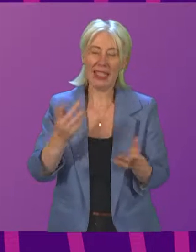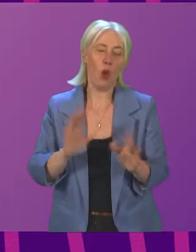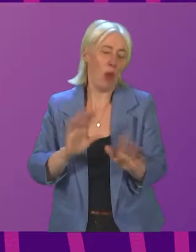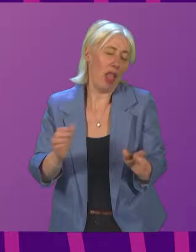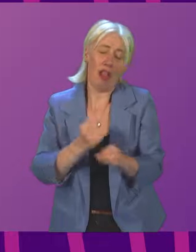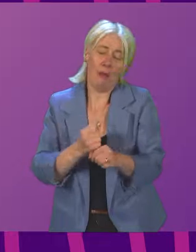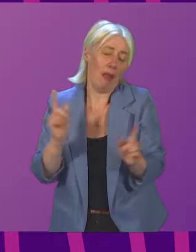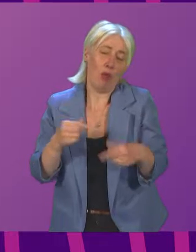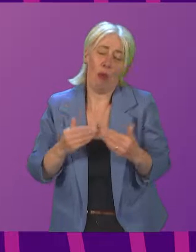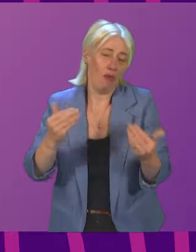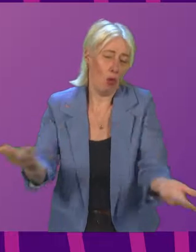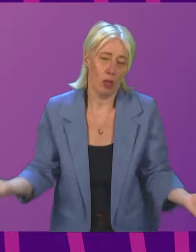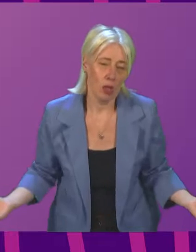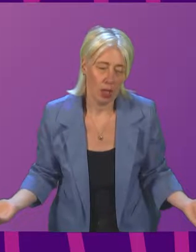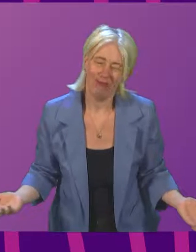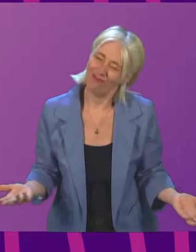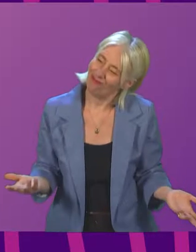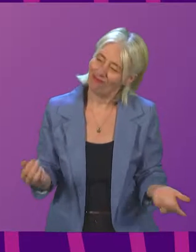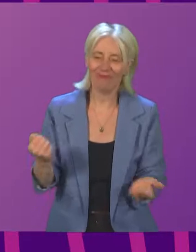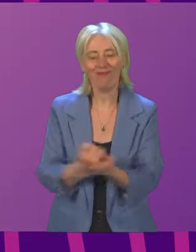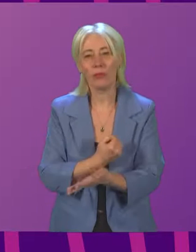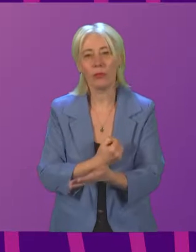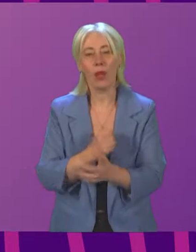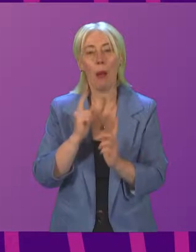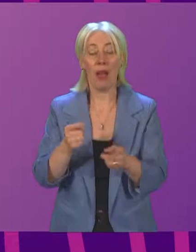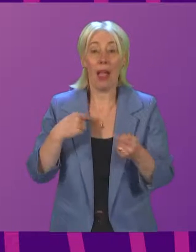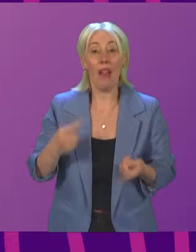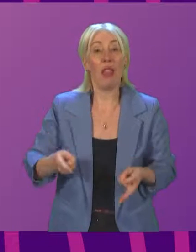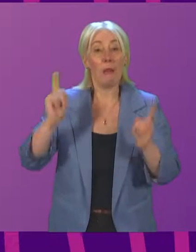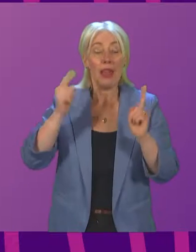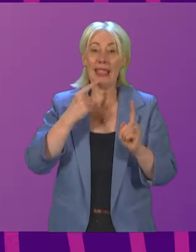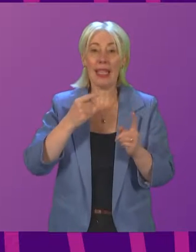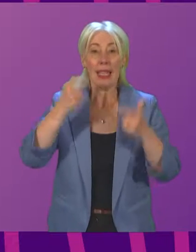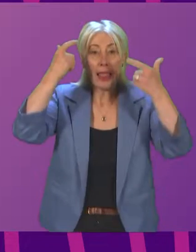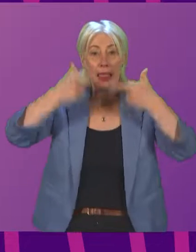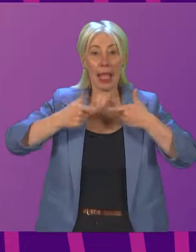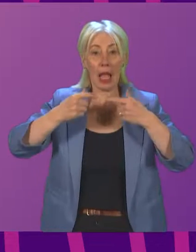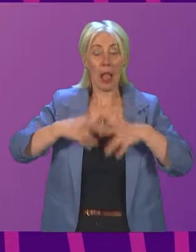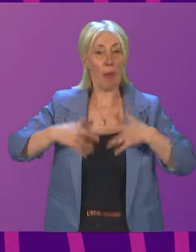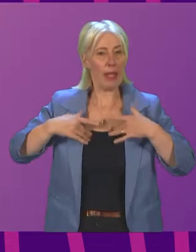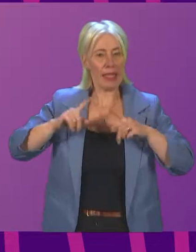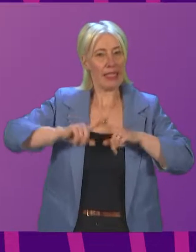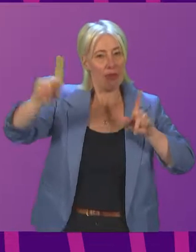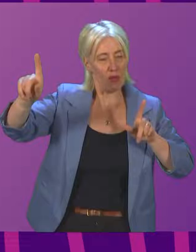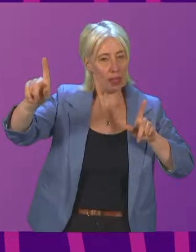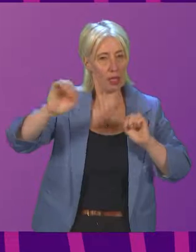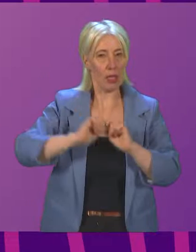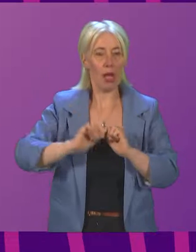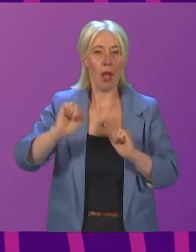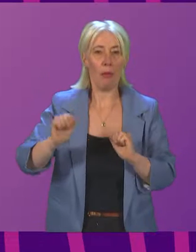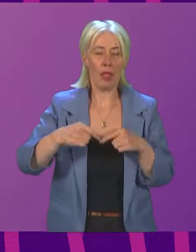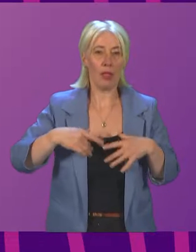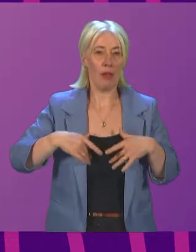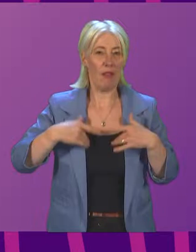unmoved. If the minister is determined that there is a difference of legal opinion here – the opinion received by Solo